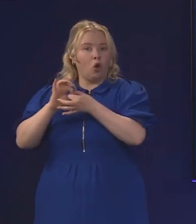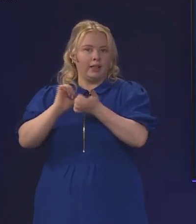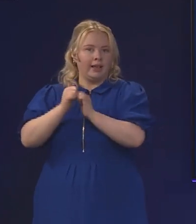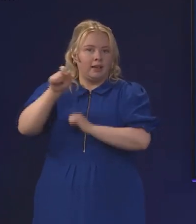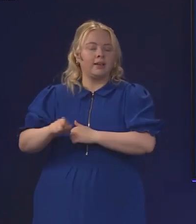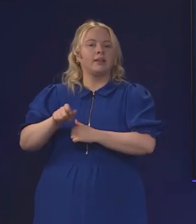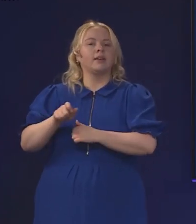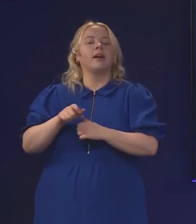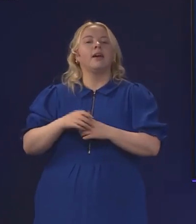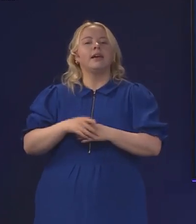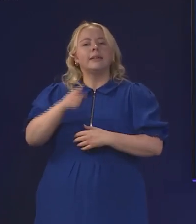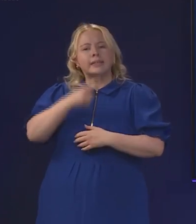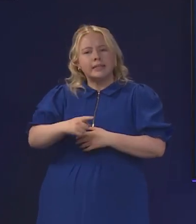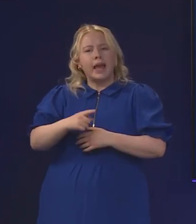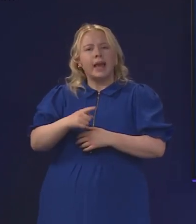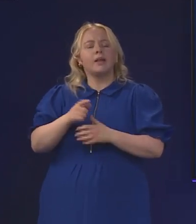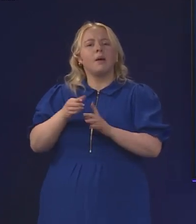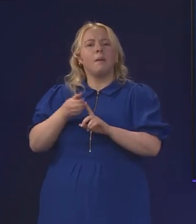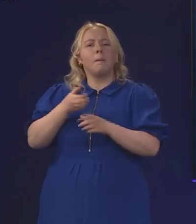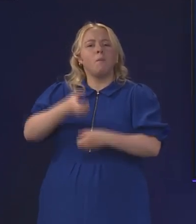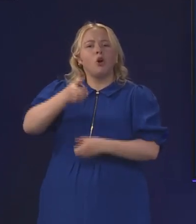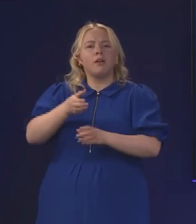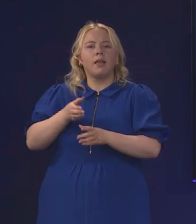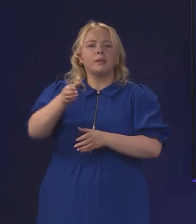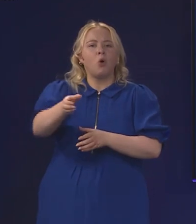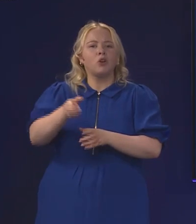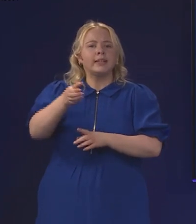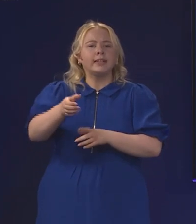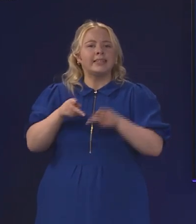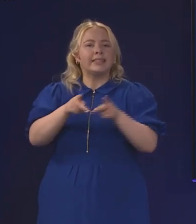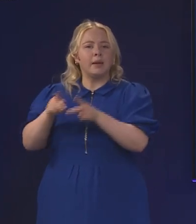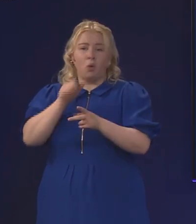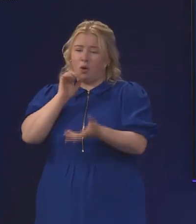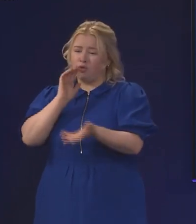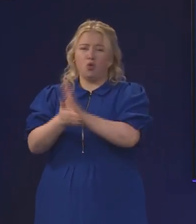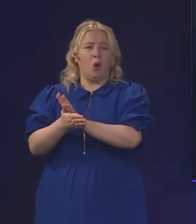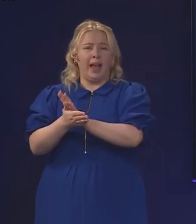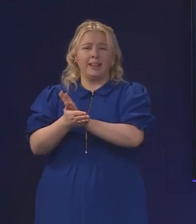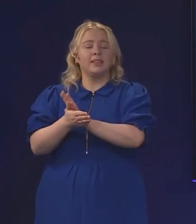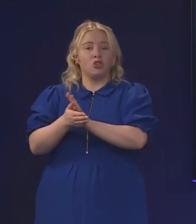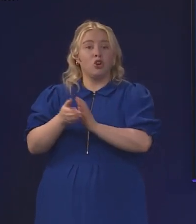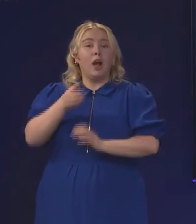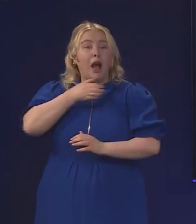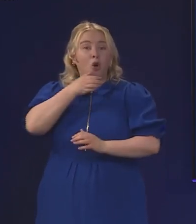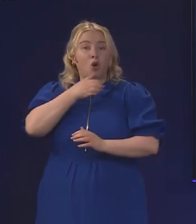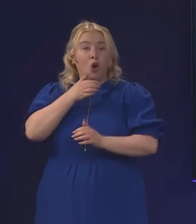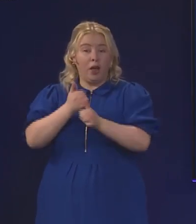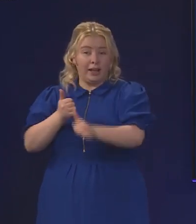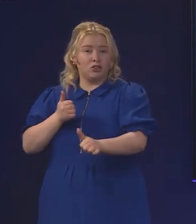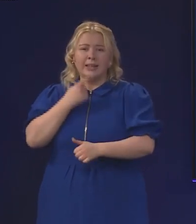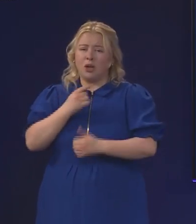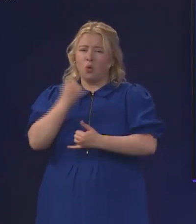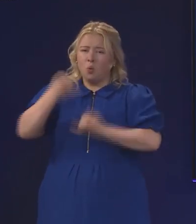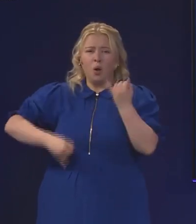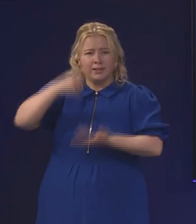bottle deposit scheme which will also affect this industry will decimate the drink sector and is the worst regulation he's seen for 43 years, is he